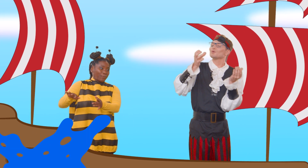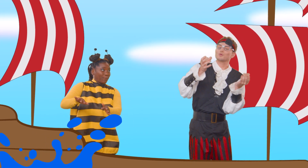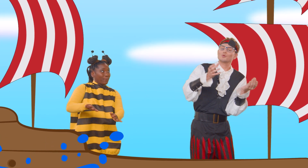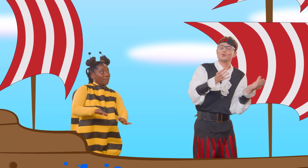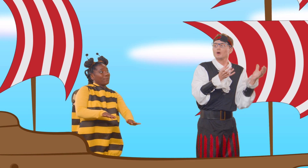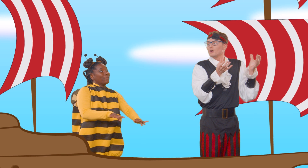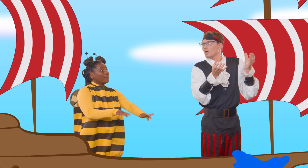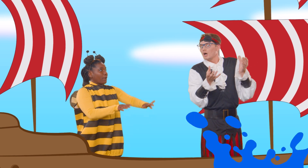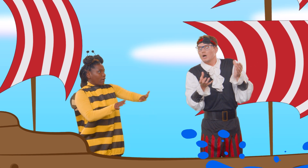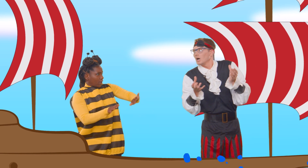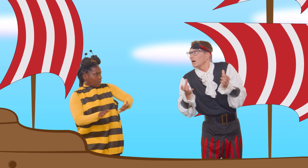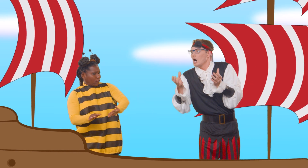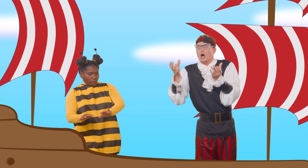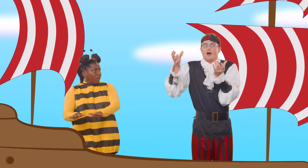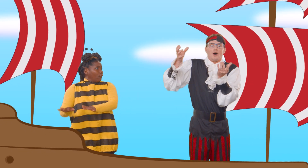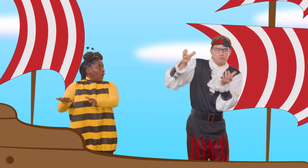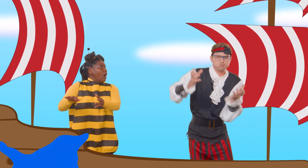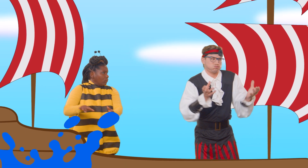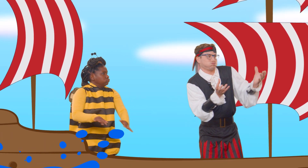Arr! Ha-ha-ha!